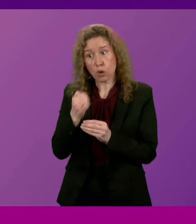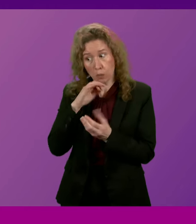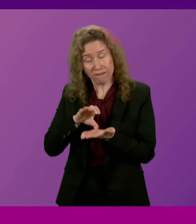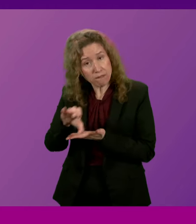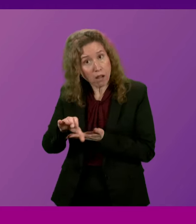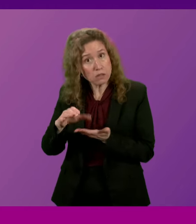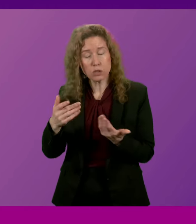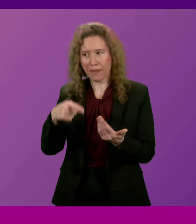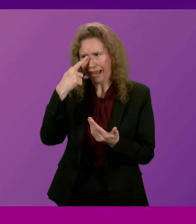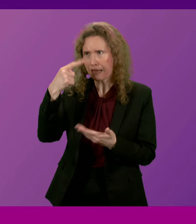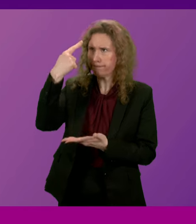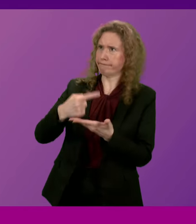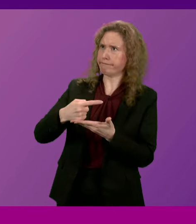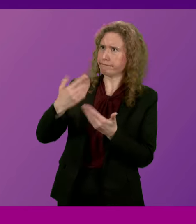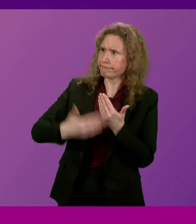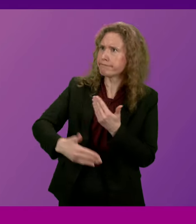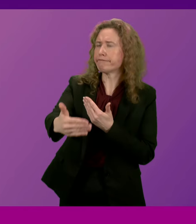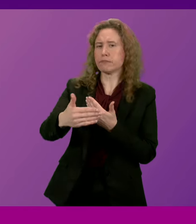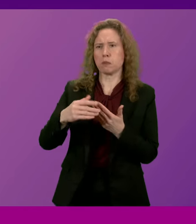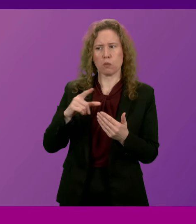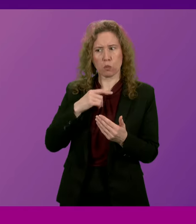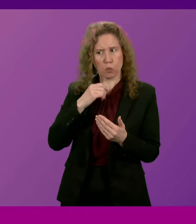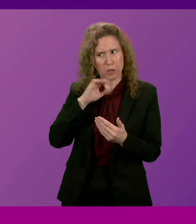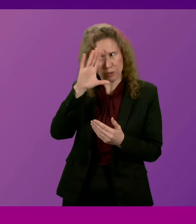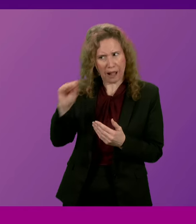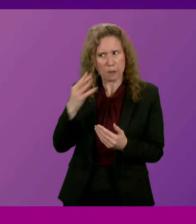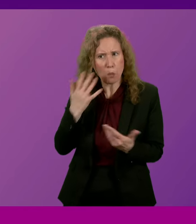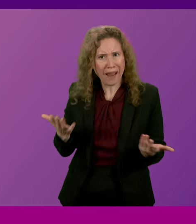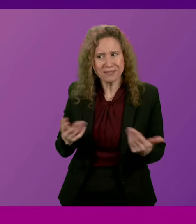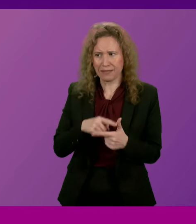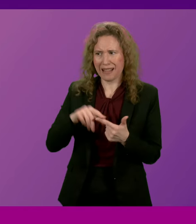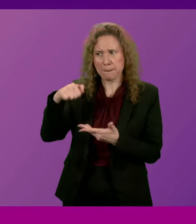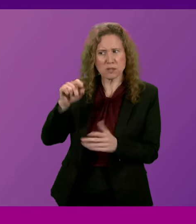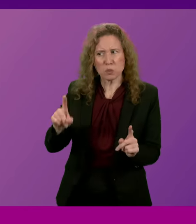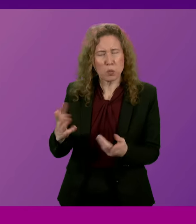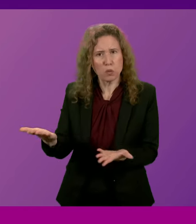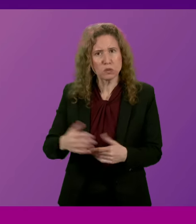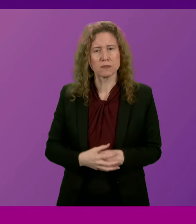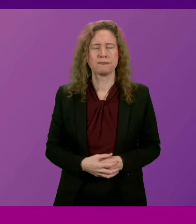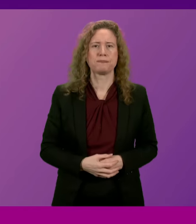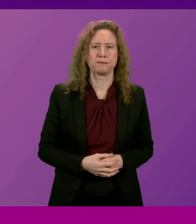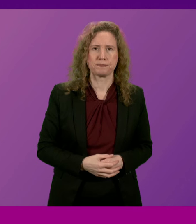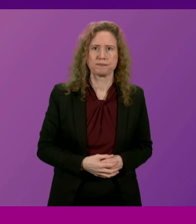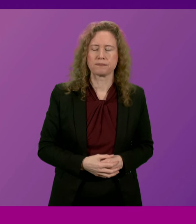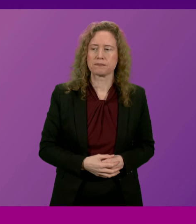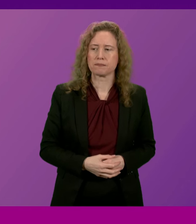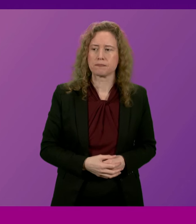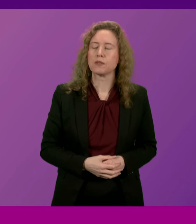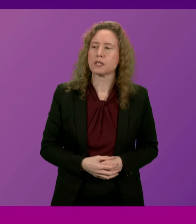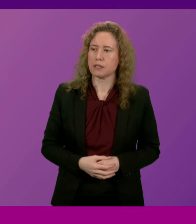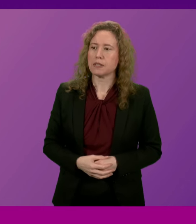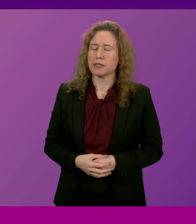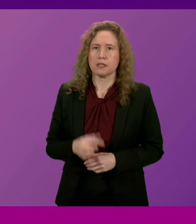-term decisions will be released and how large their budget will be? First Minister. I'm